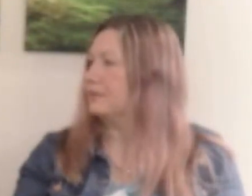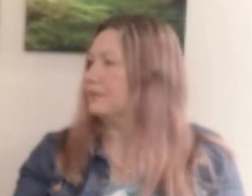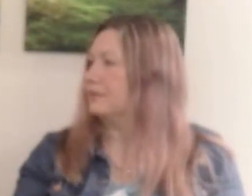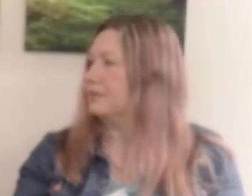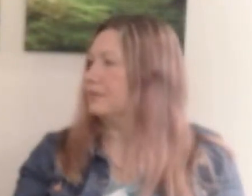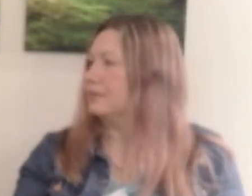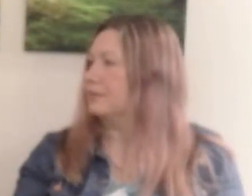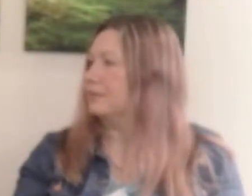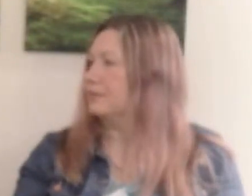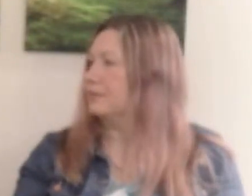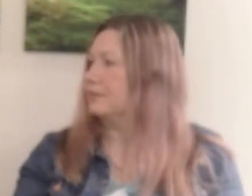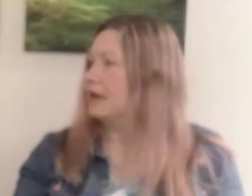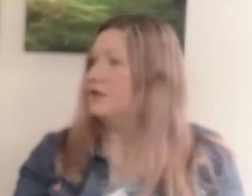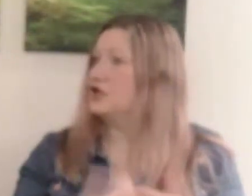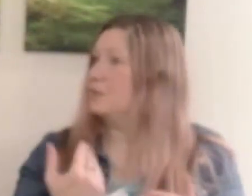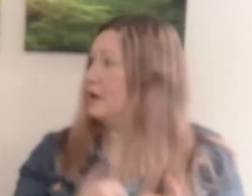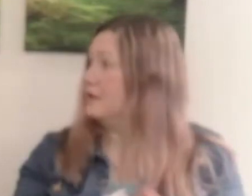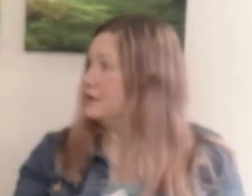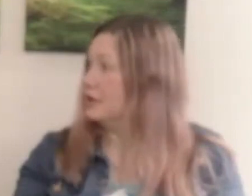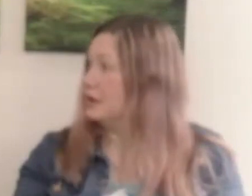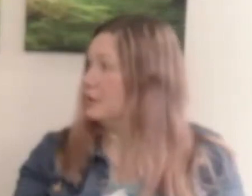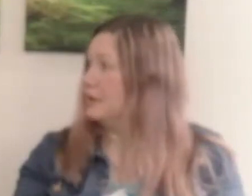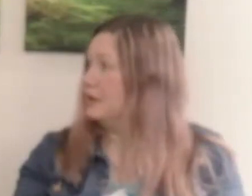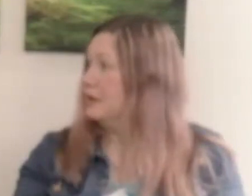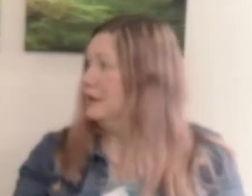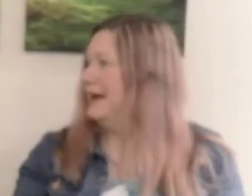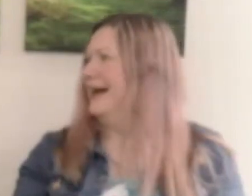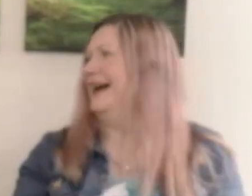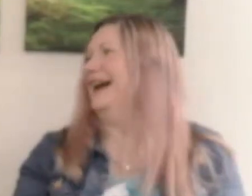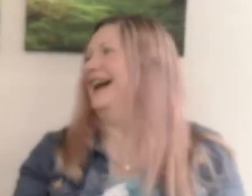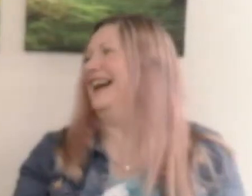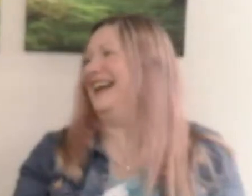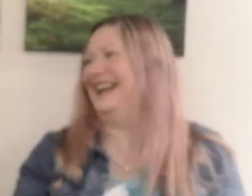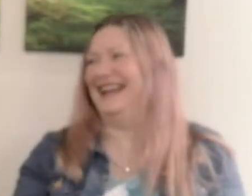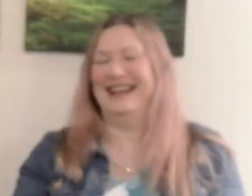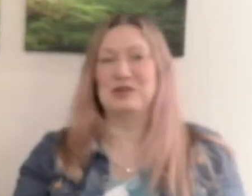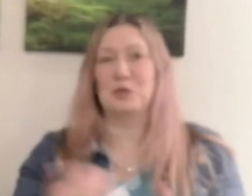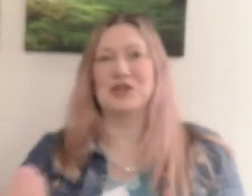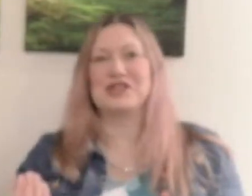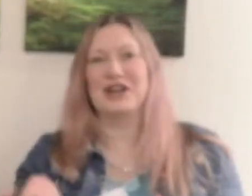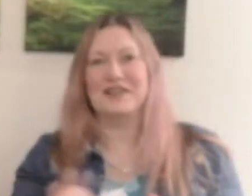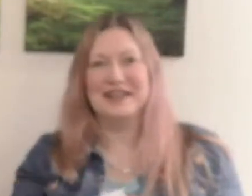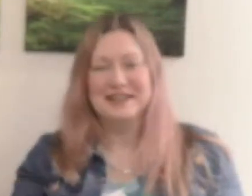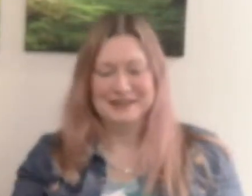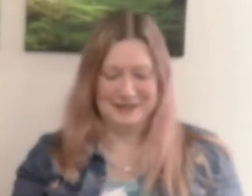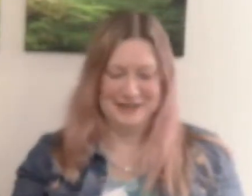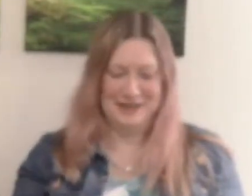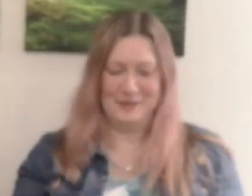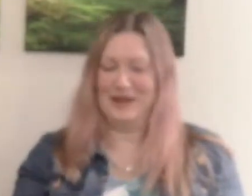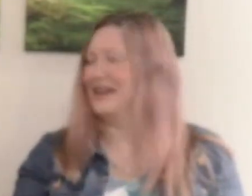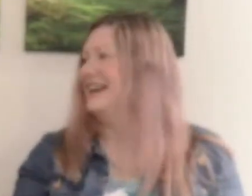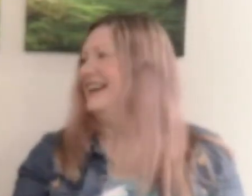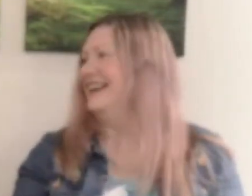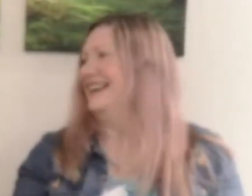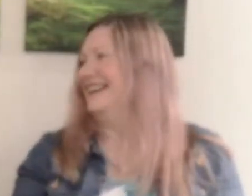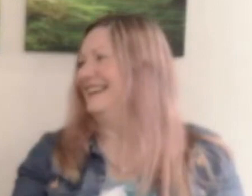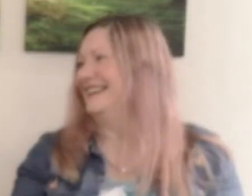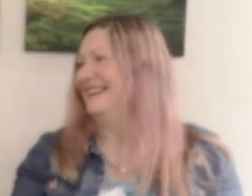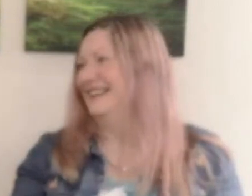Oh. Oh, sins are deadly, actually. you stood behind the target, would be. Or to one side of it. So yeah, so that's my